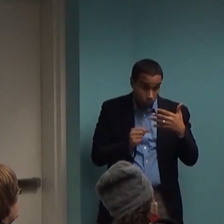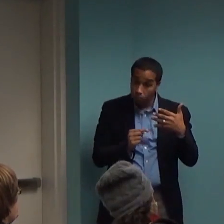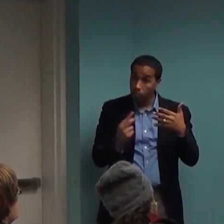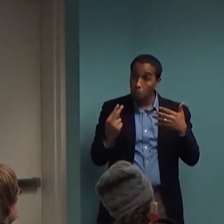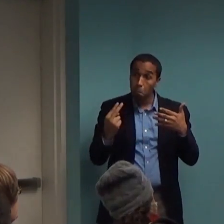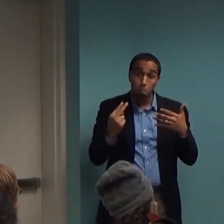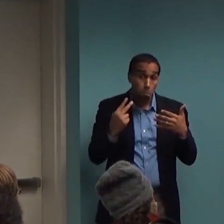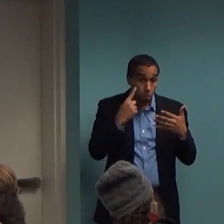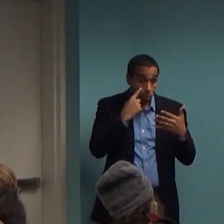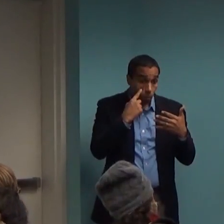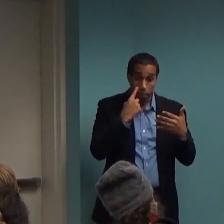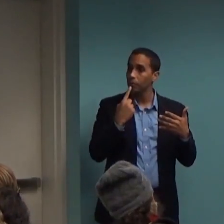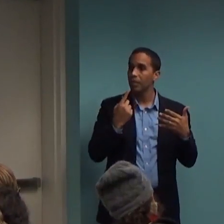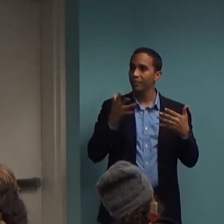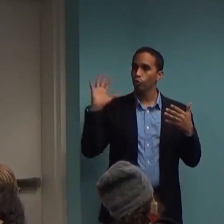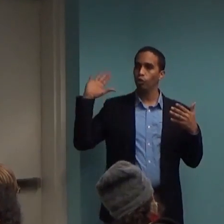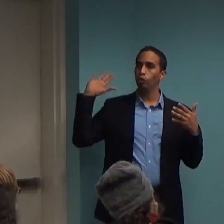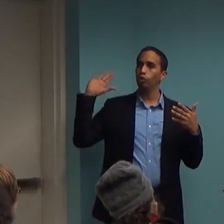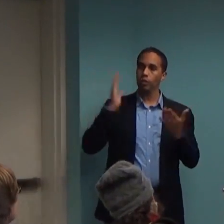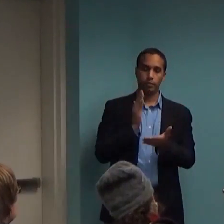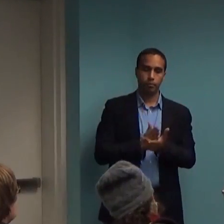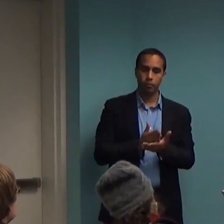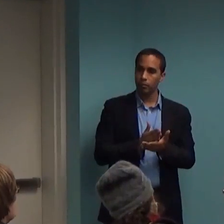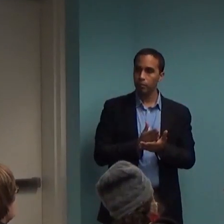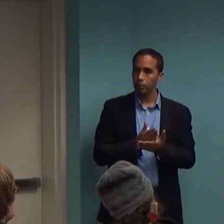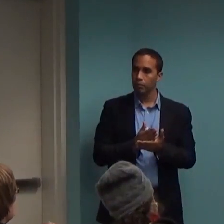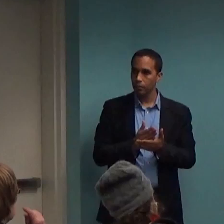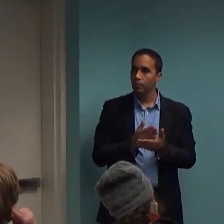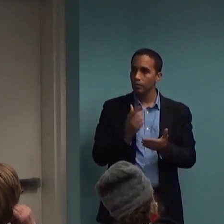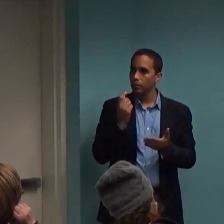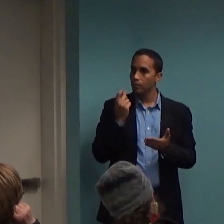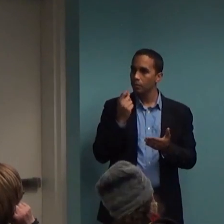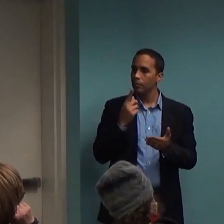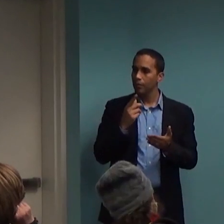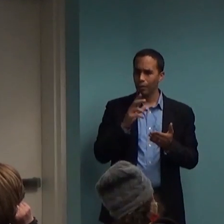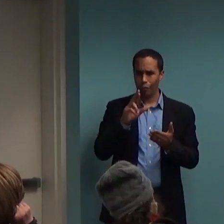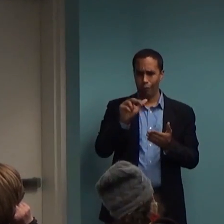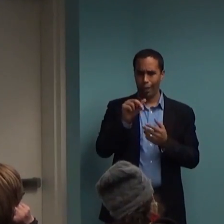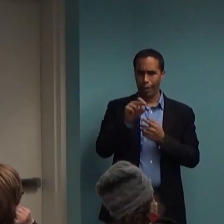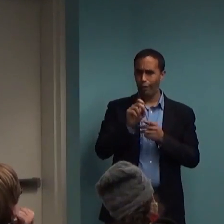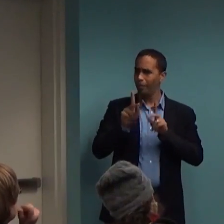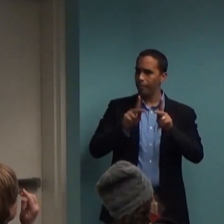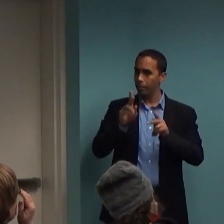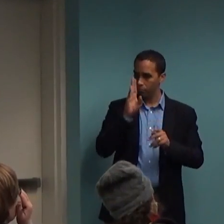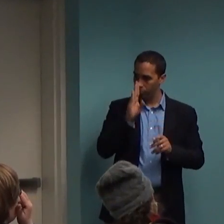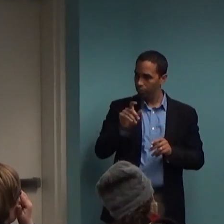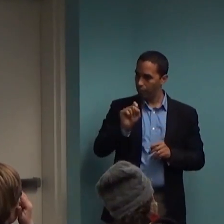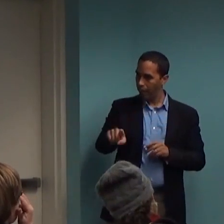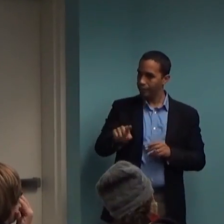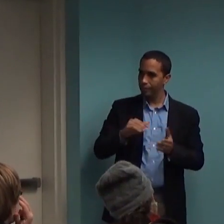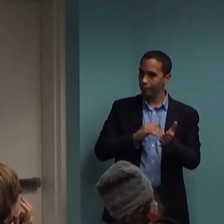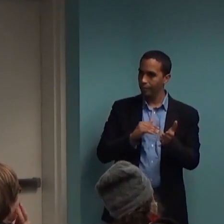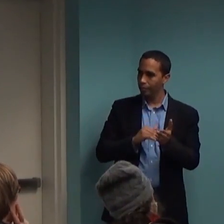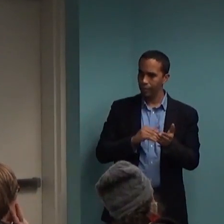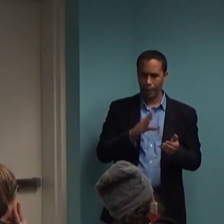do not need to take this any longer? And that's a question that people actually rarely ask. At least, I haven't heard too many people ask that.